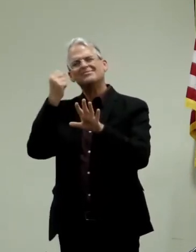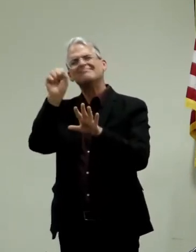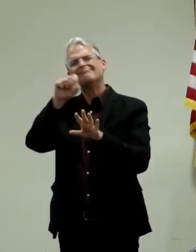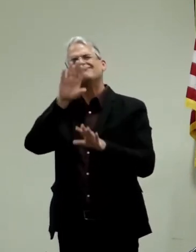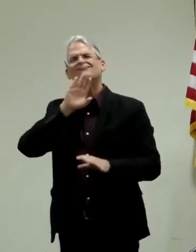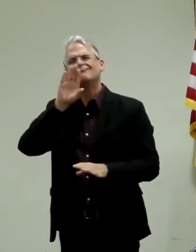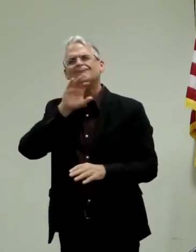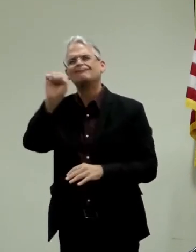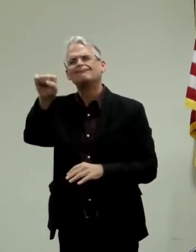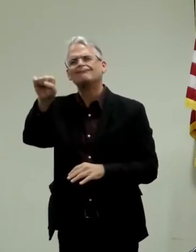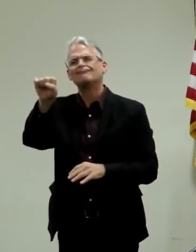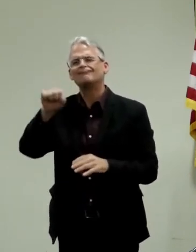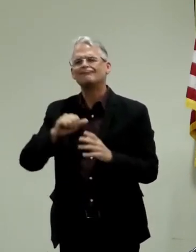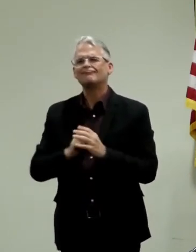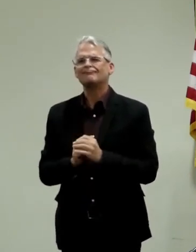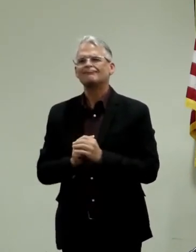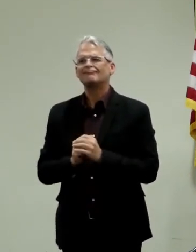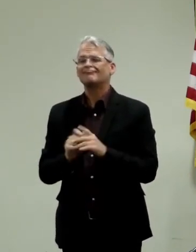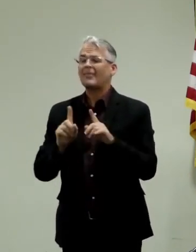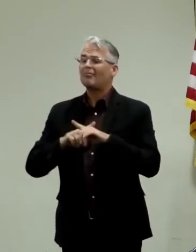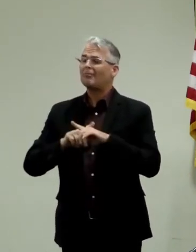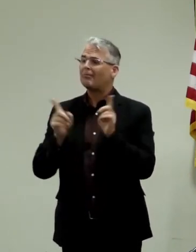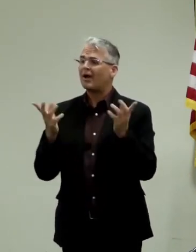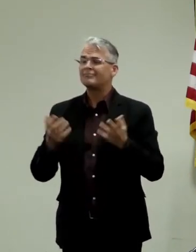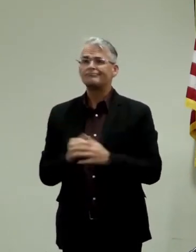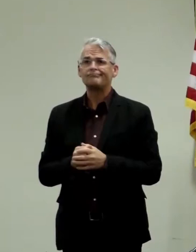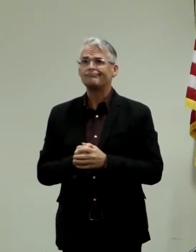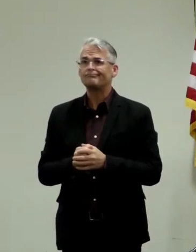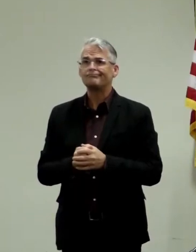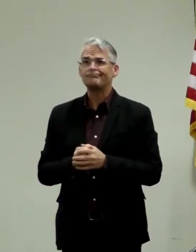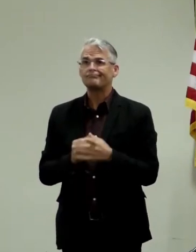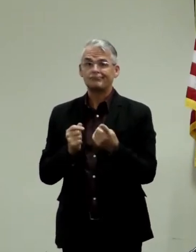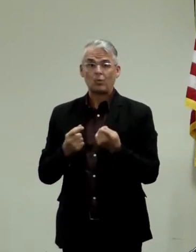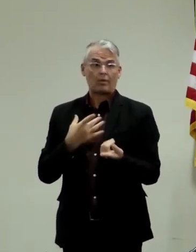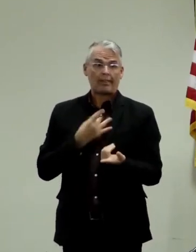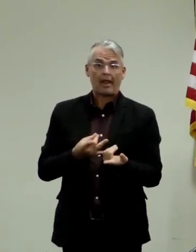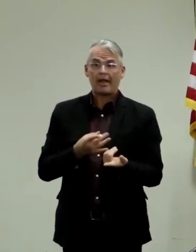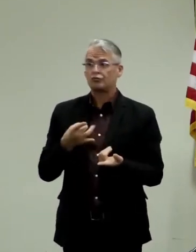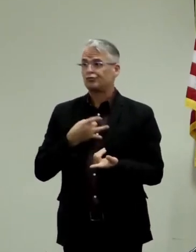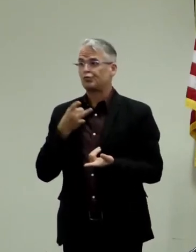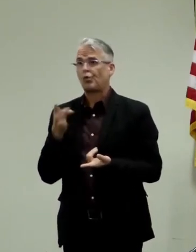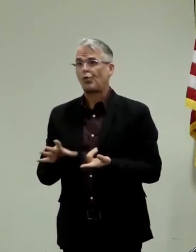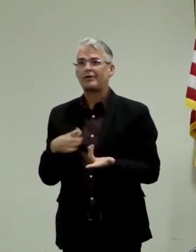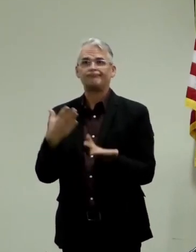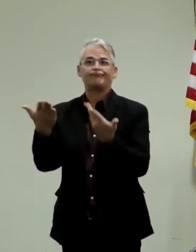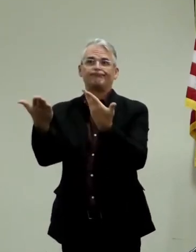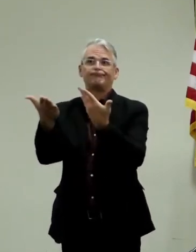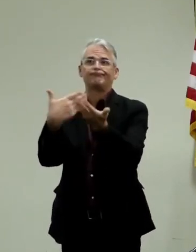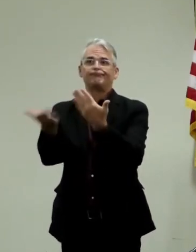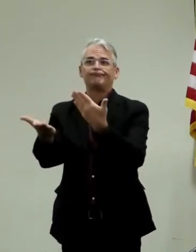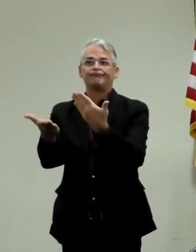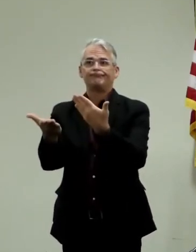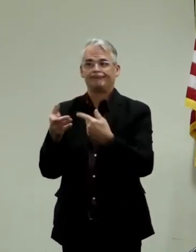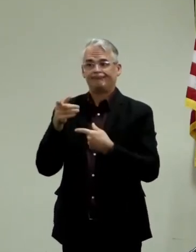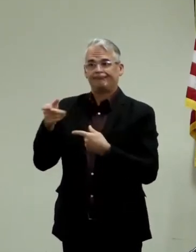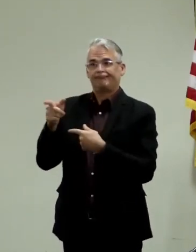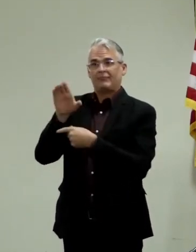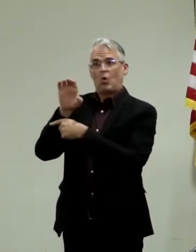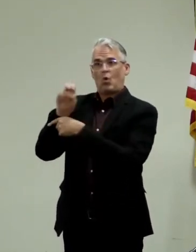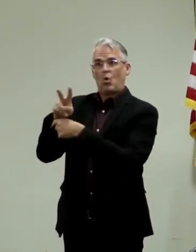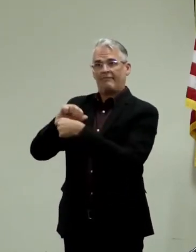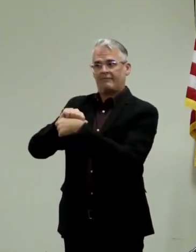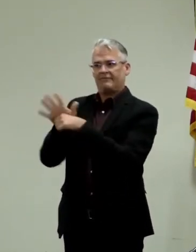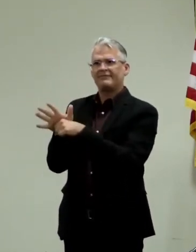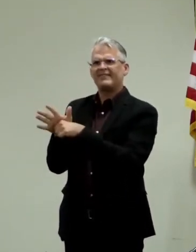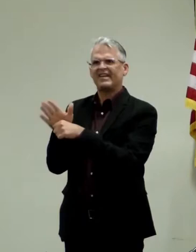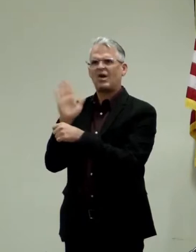reality is that whether we like it or not, this virus mutates, and we must evolve along with it to protect not only your